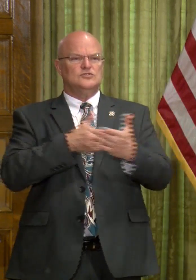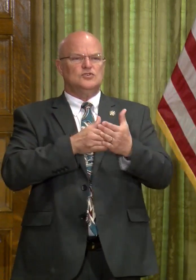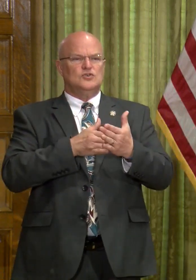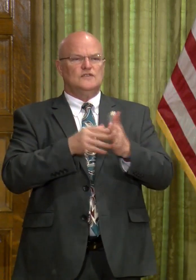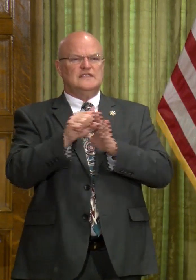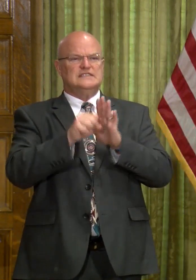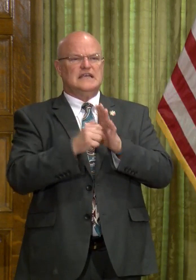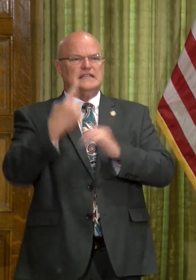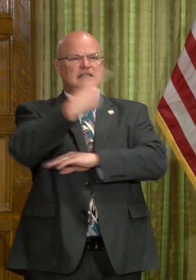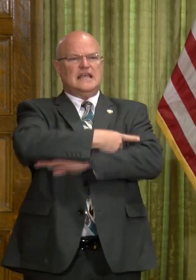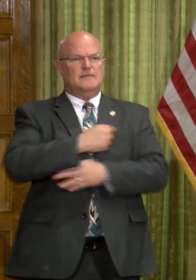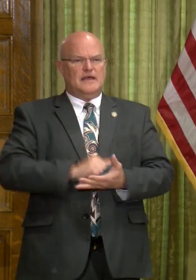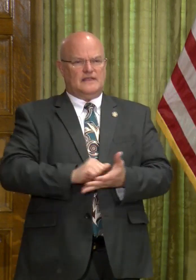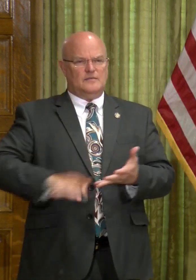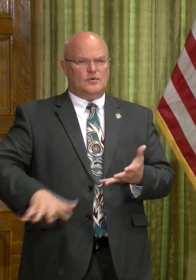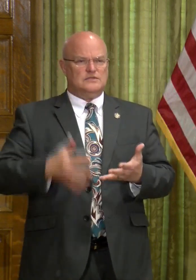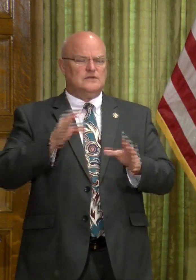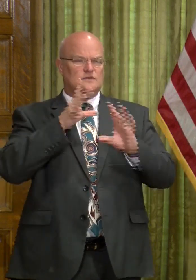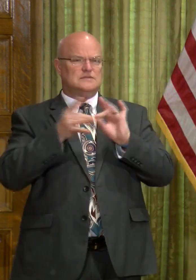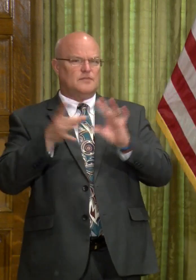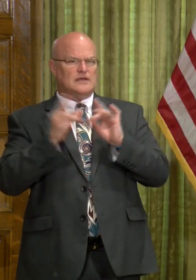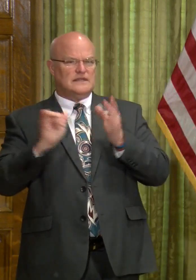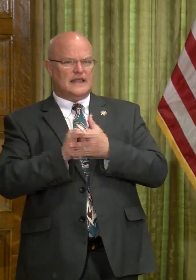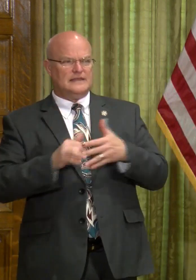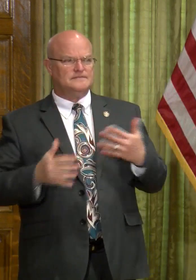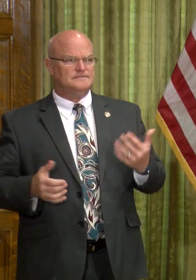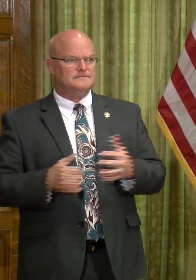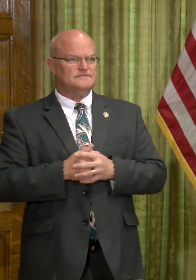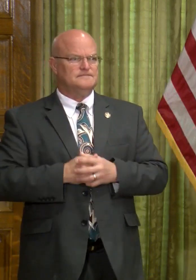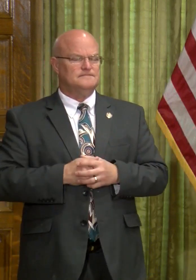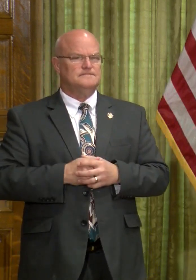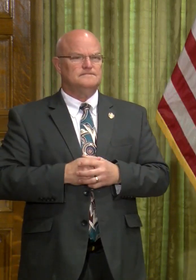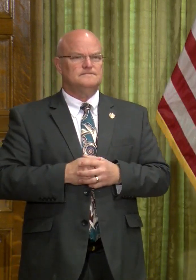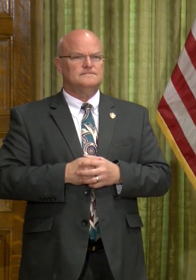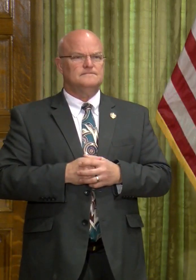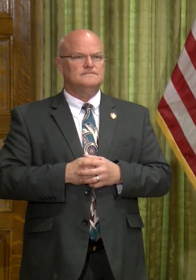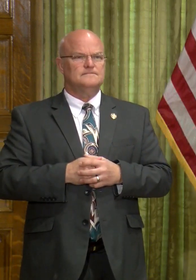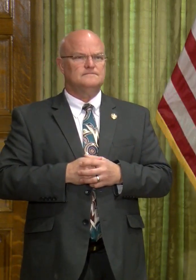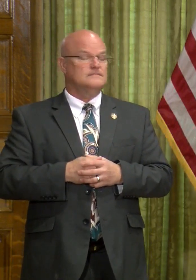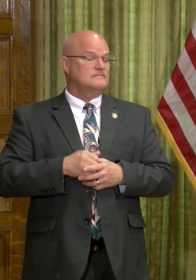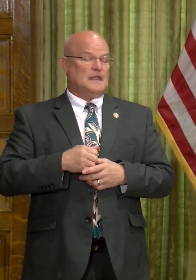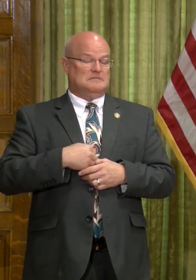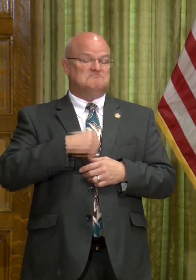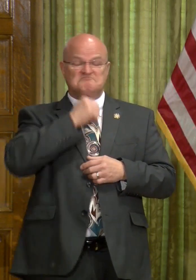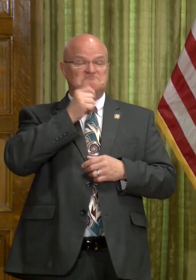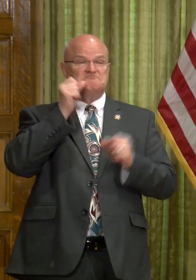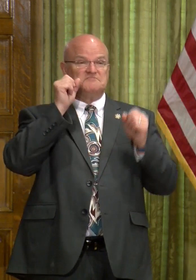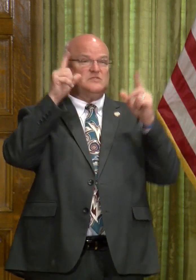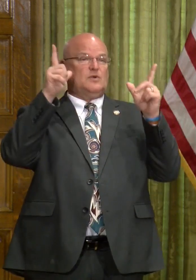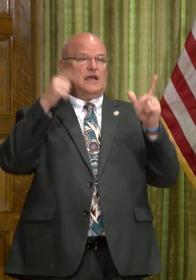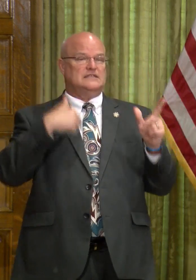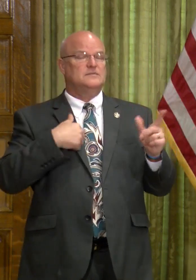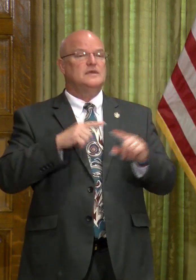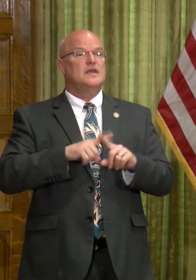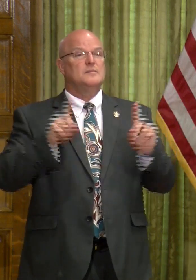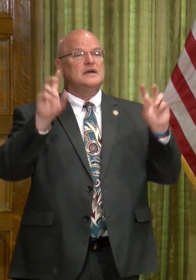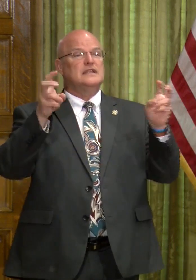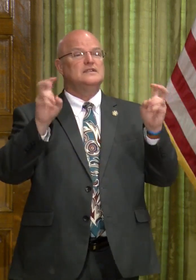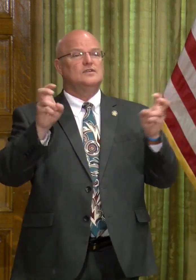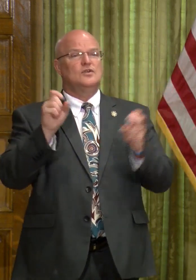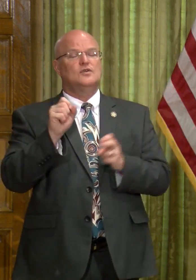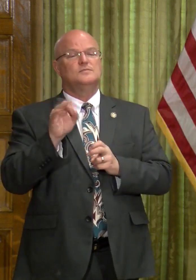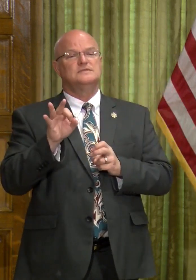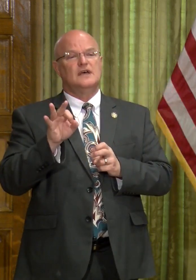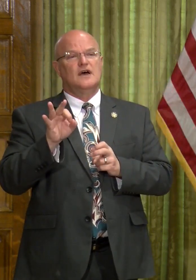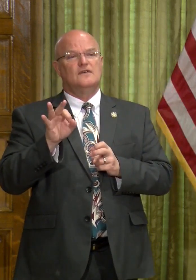state today in terms of the abortions, uh, and your response to them? Uh, it's not unexpected, uh, but in terms